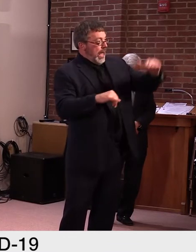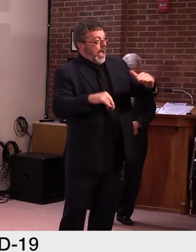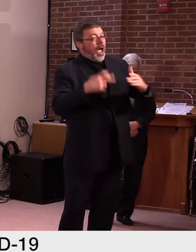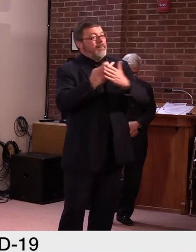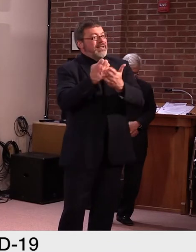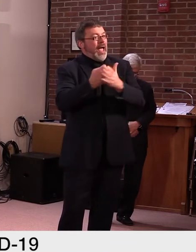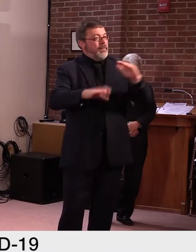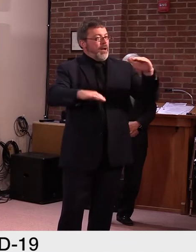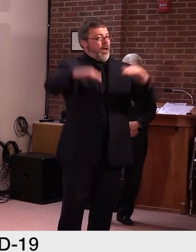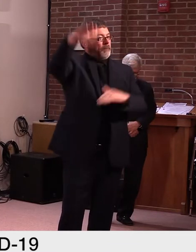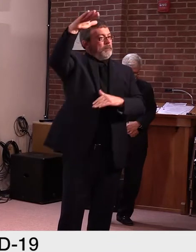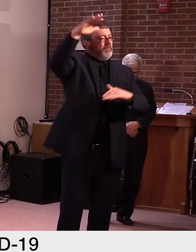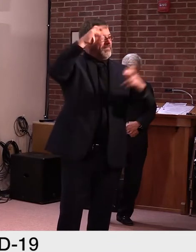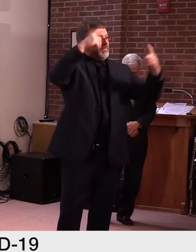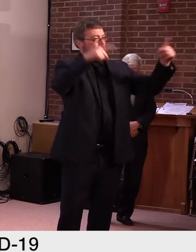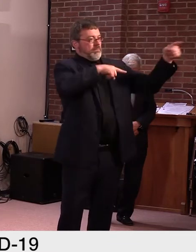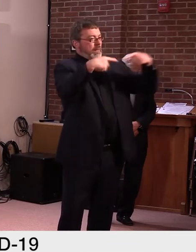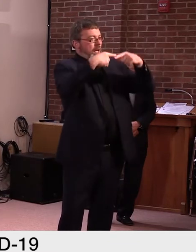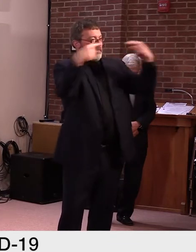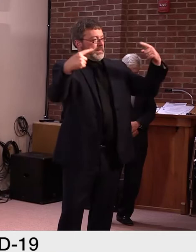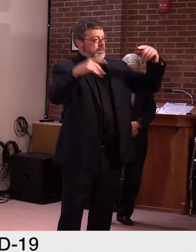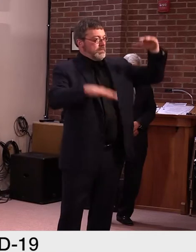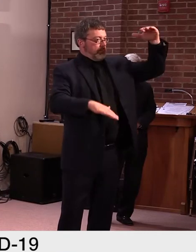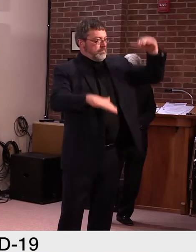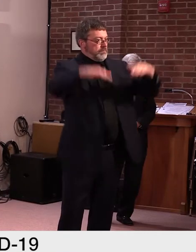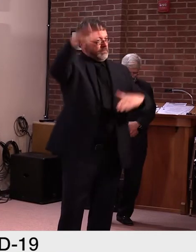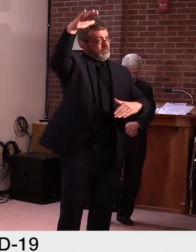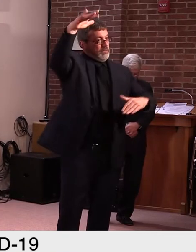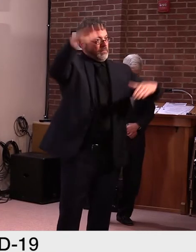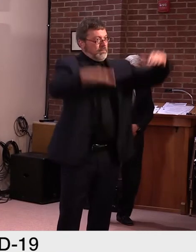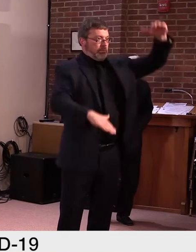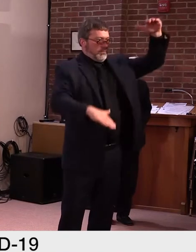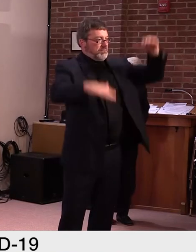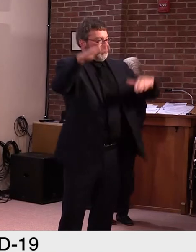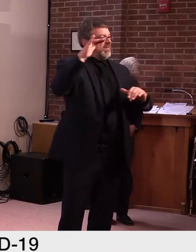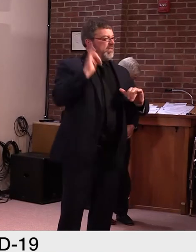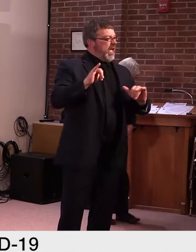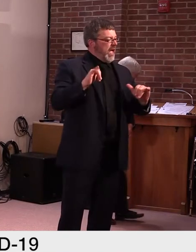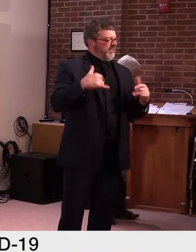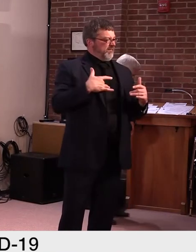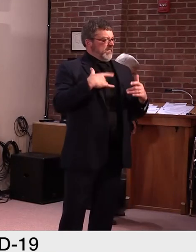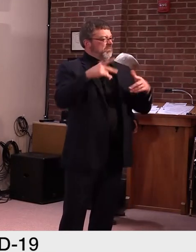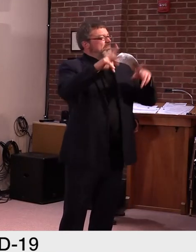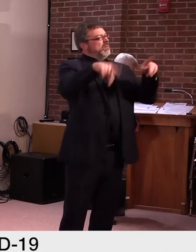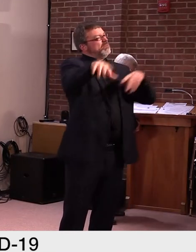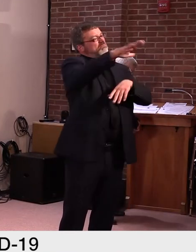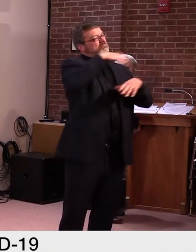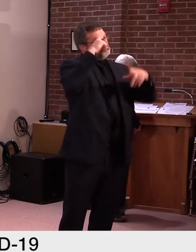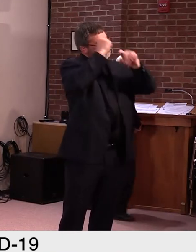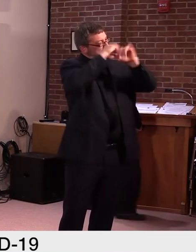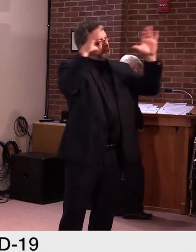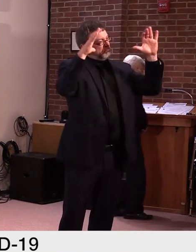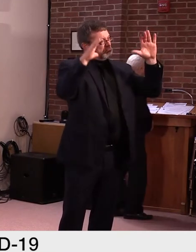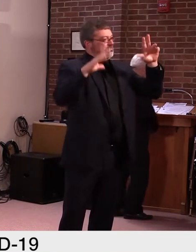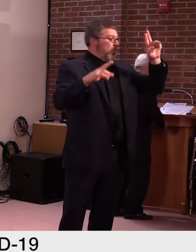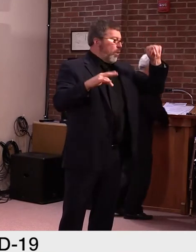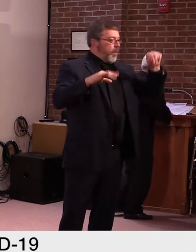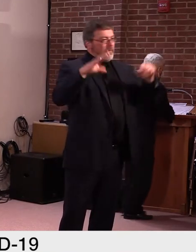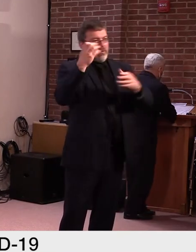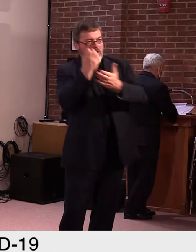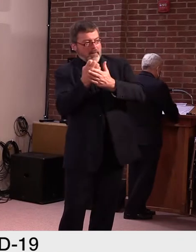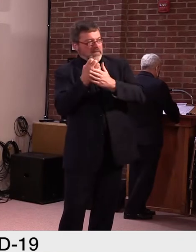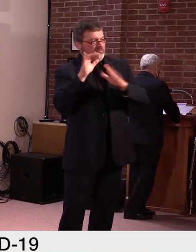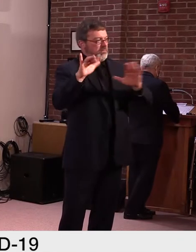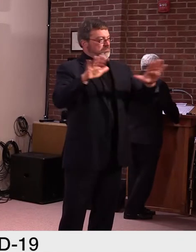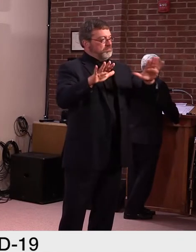improving. And what we see here, as the commissioner, uh, correctly pointed out, is it's really a definitional distinction of how the federal